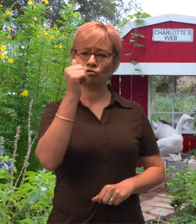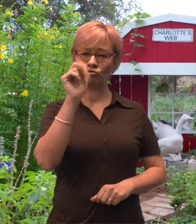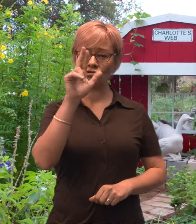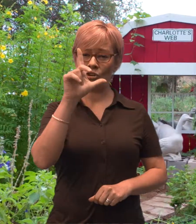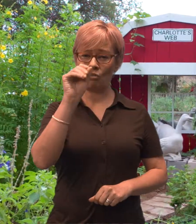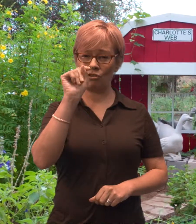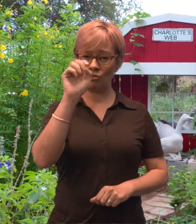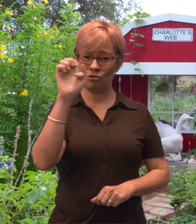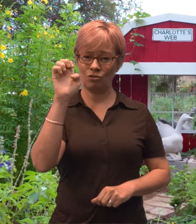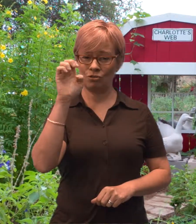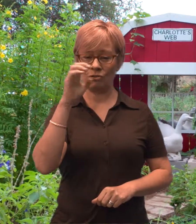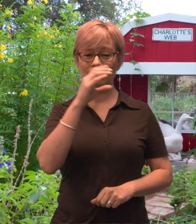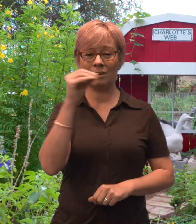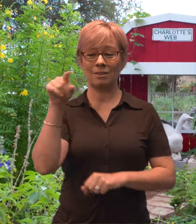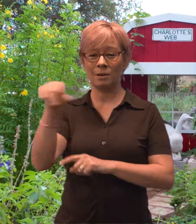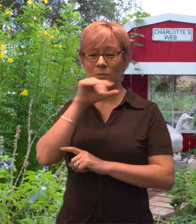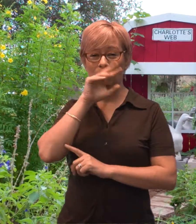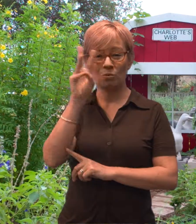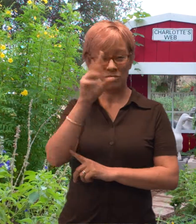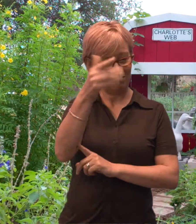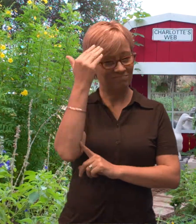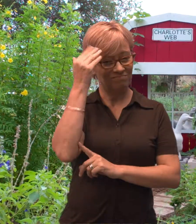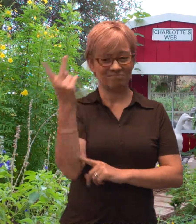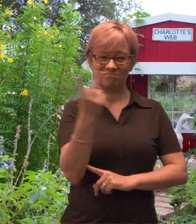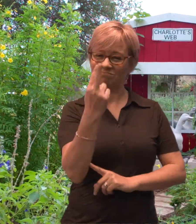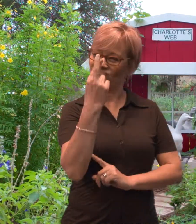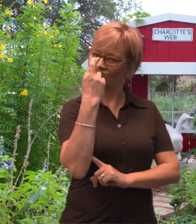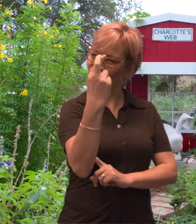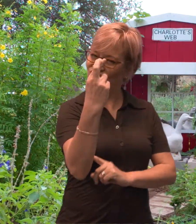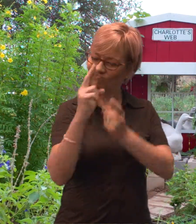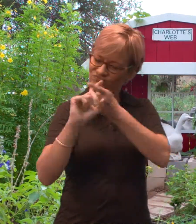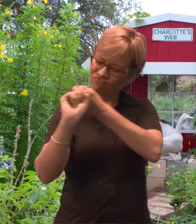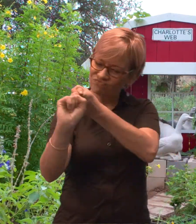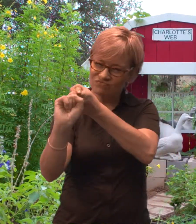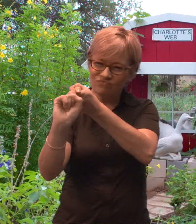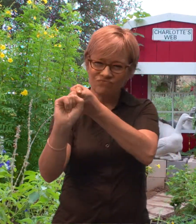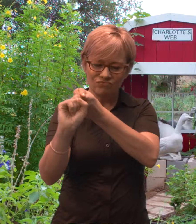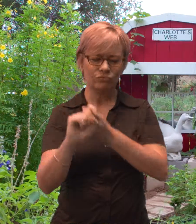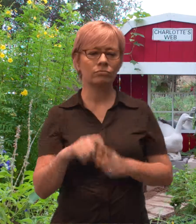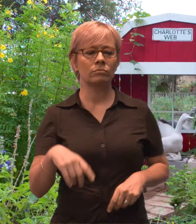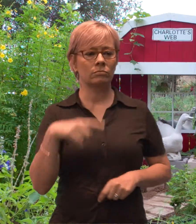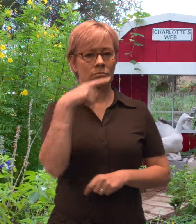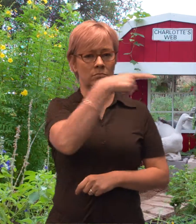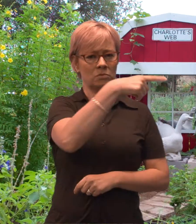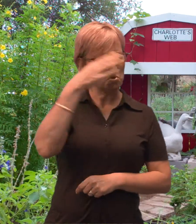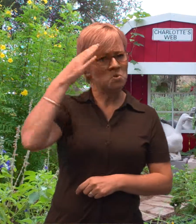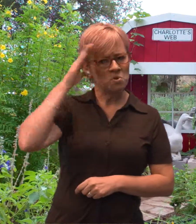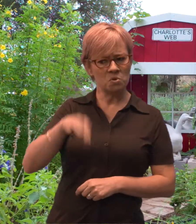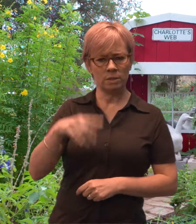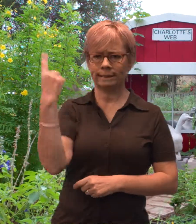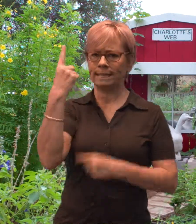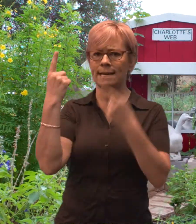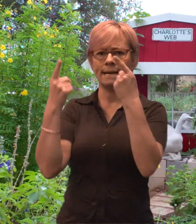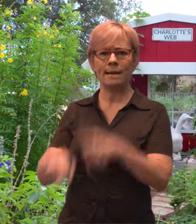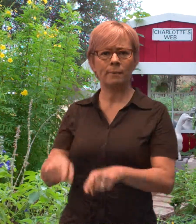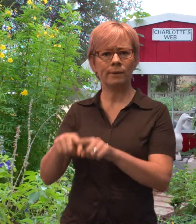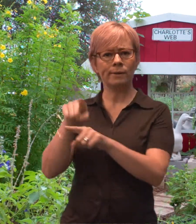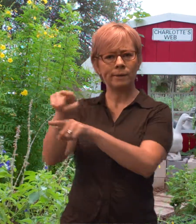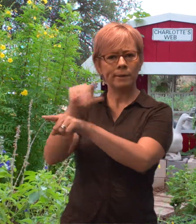Charlotte and Wilbur are really close friends. Charlotte knows that there's something going on with Wilbur. He